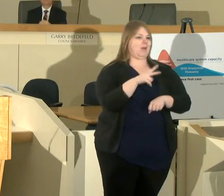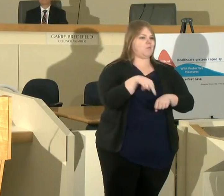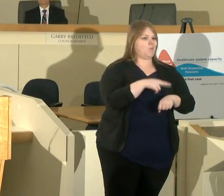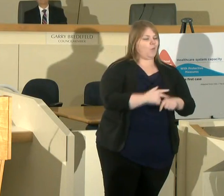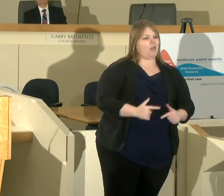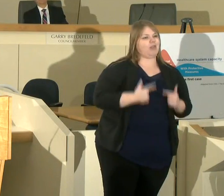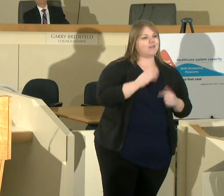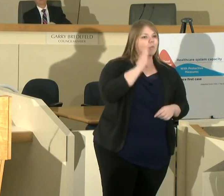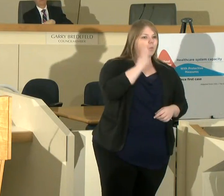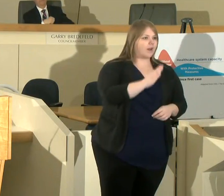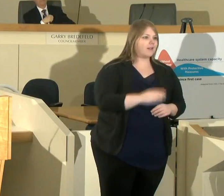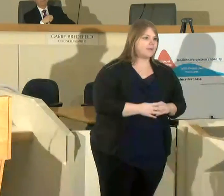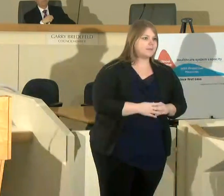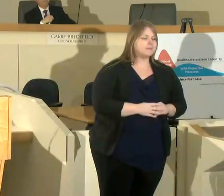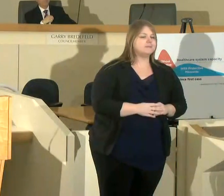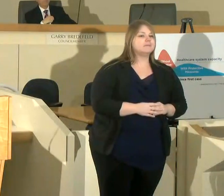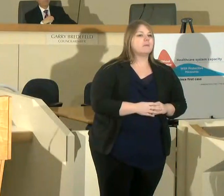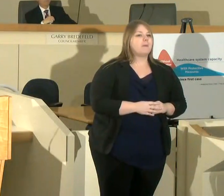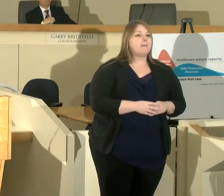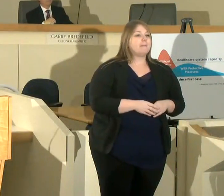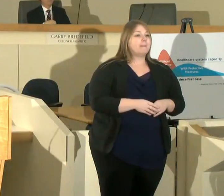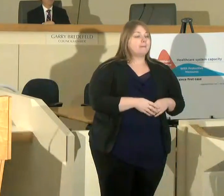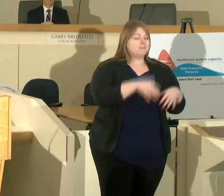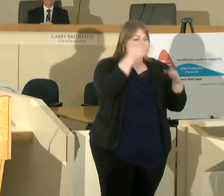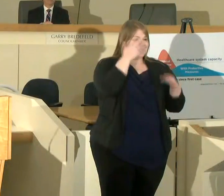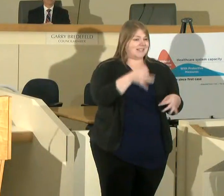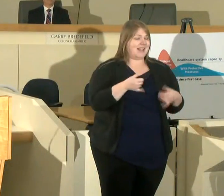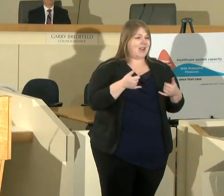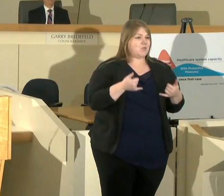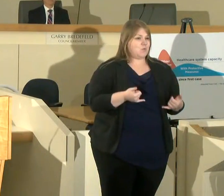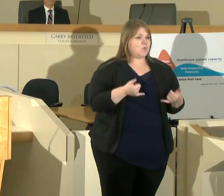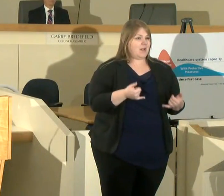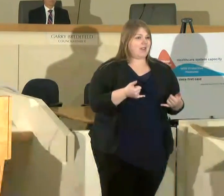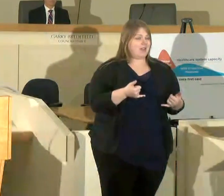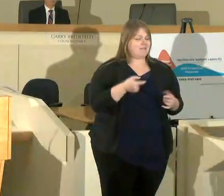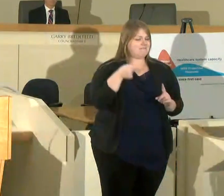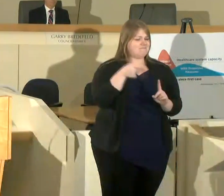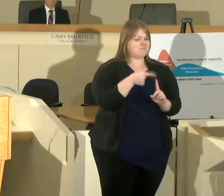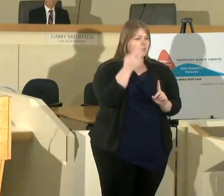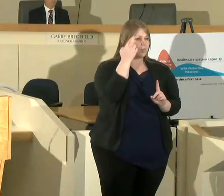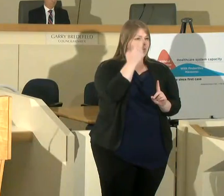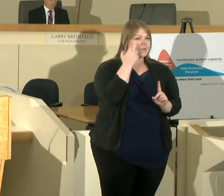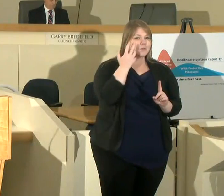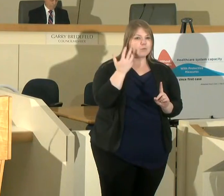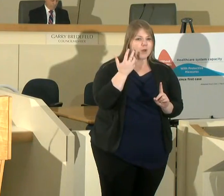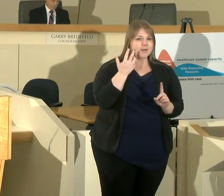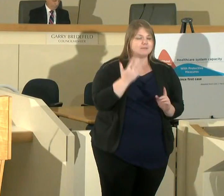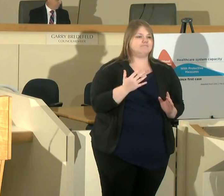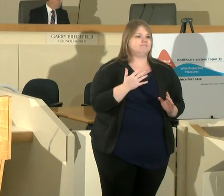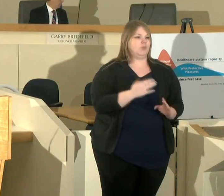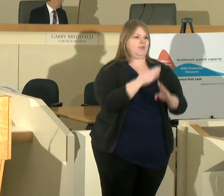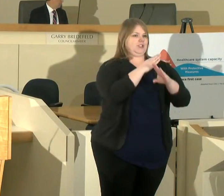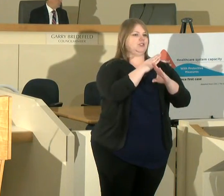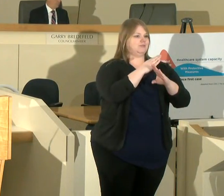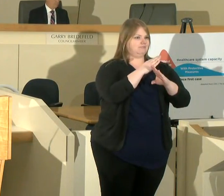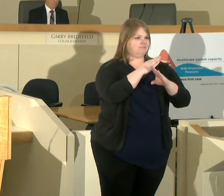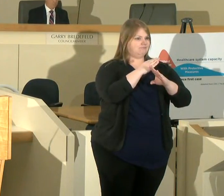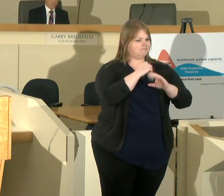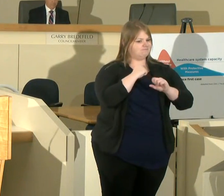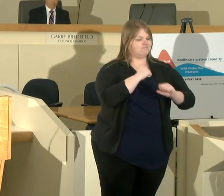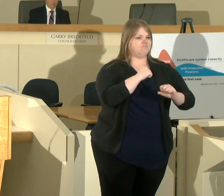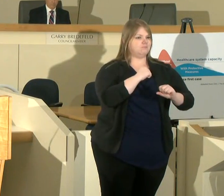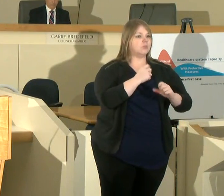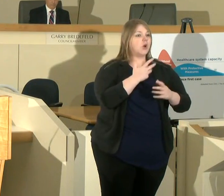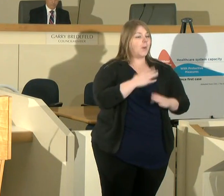this action we are taking today is for the sole purpose of prevention prevent more